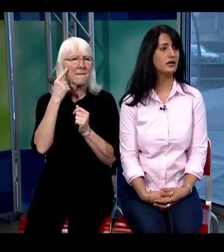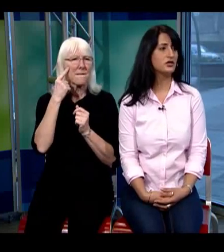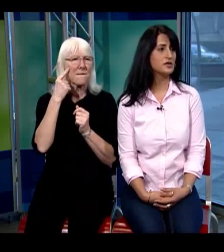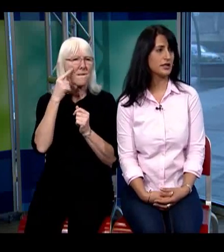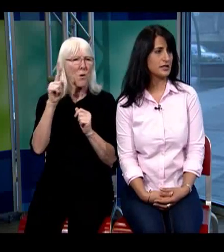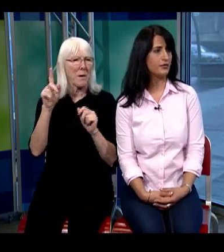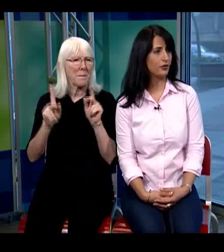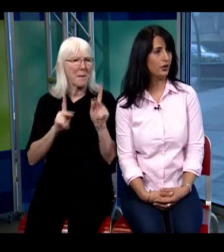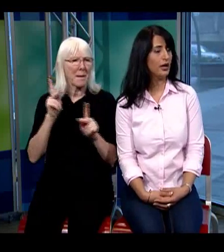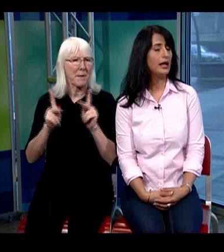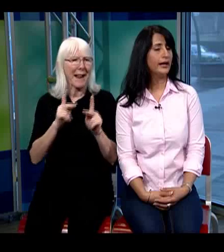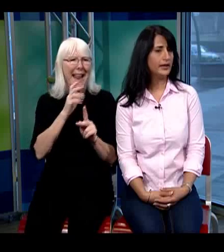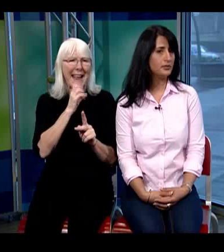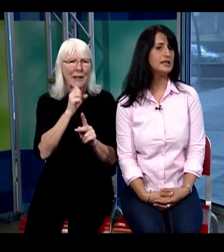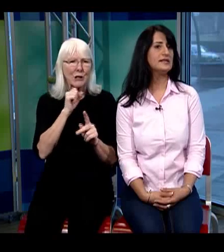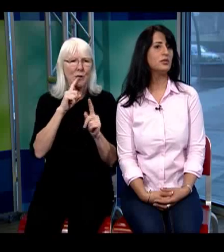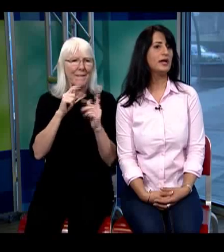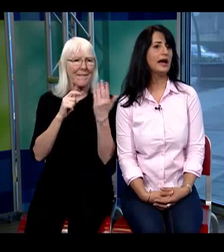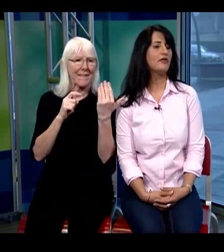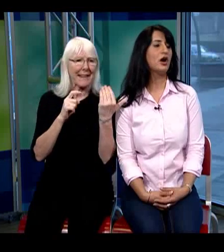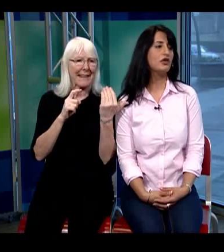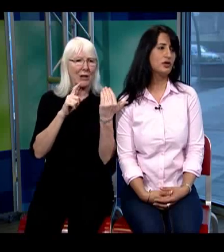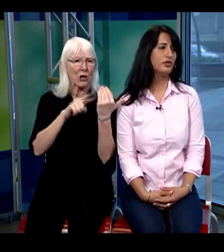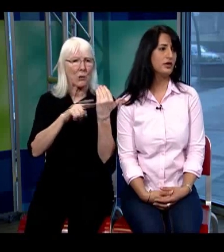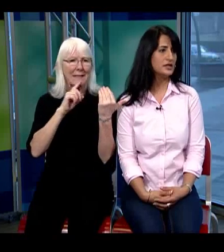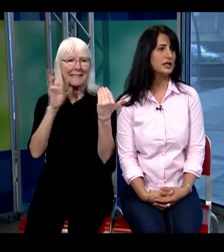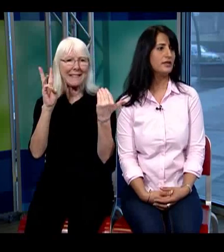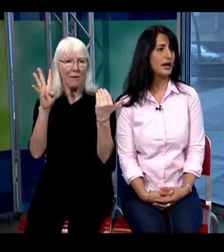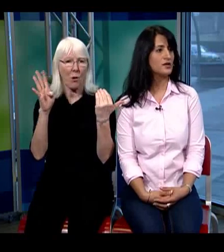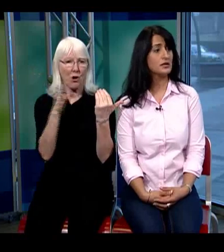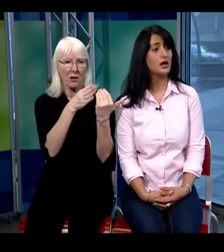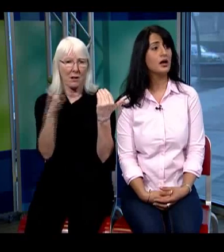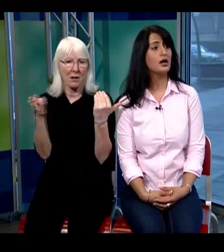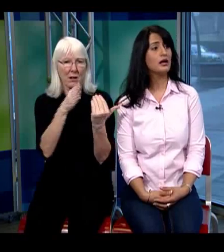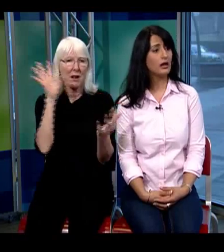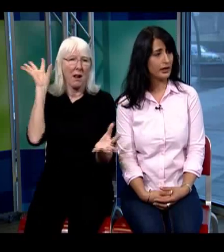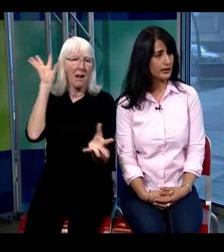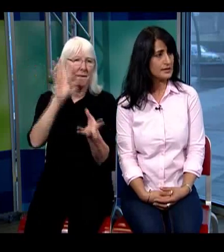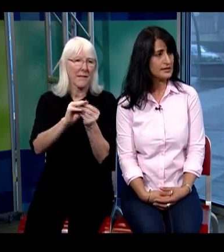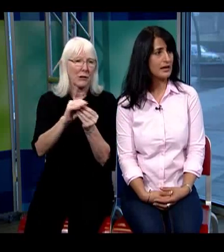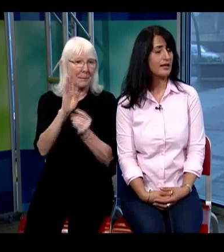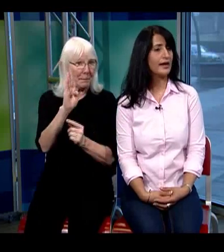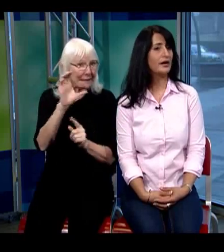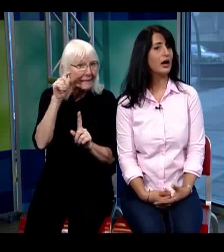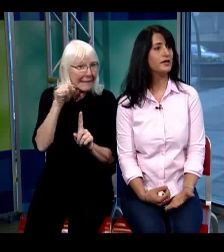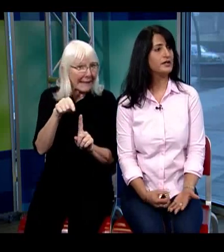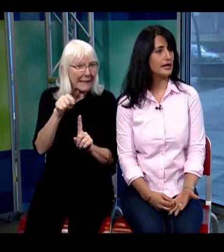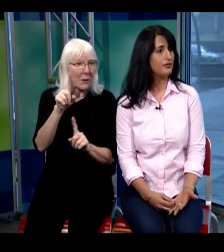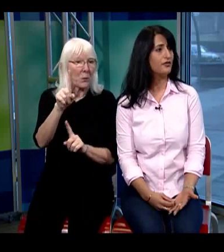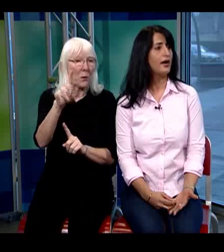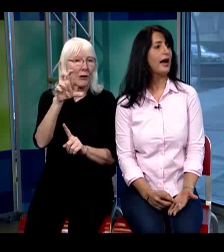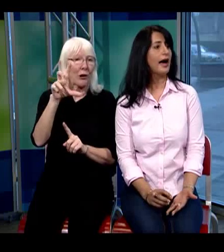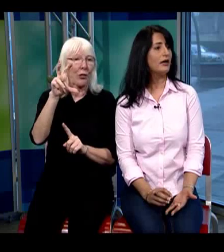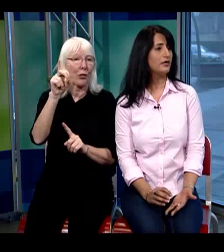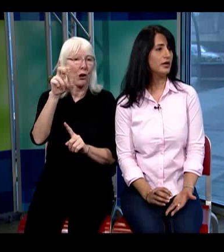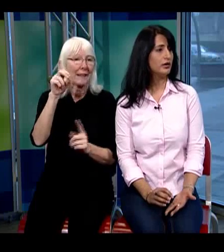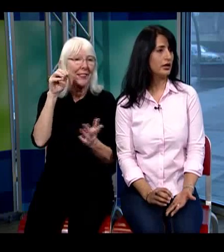to 64 in bc we have 130 000 clients that are either deaf have a hearing